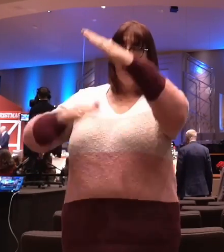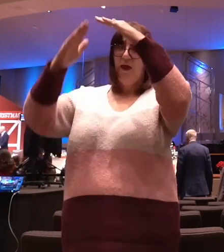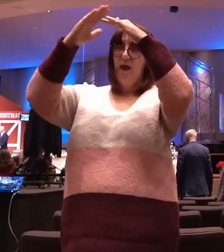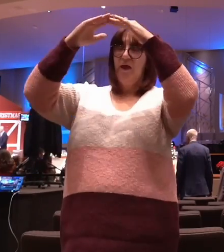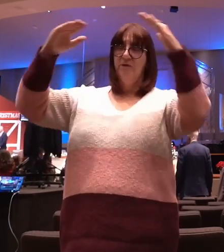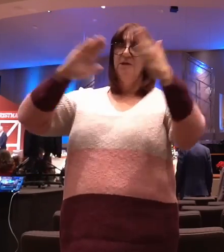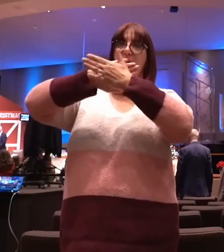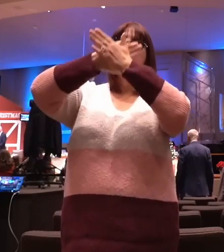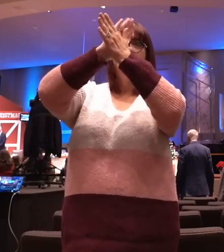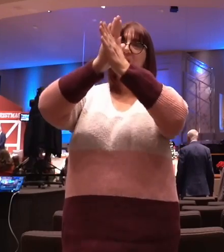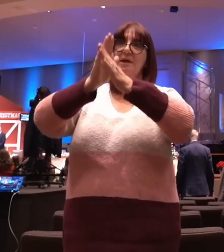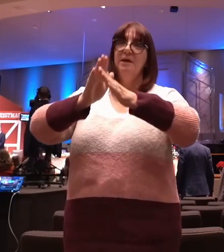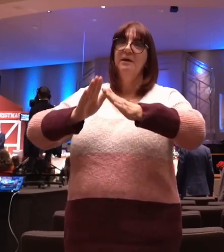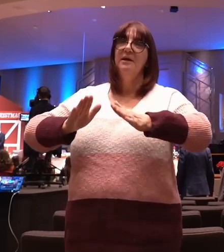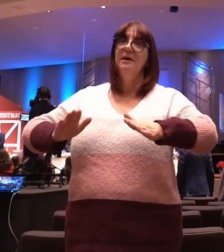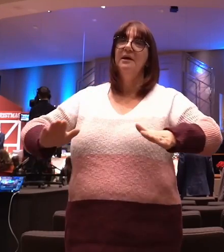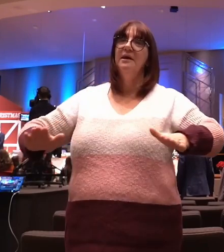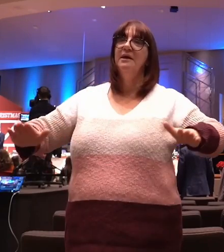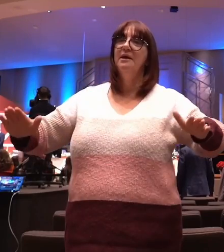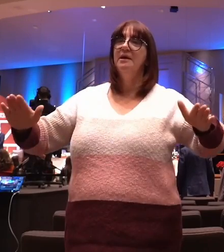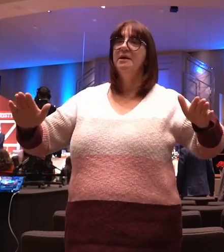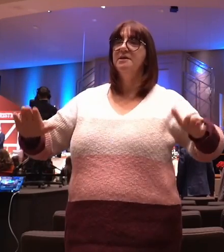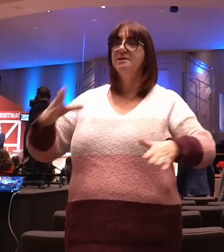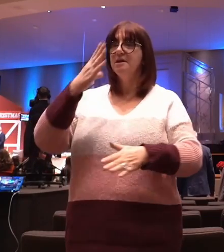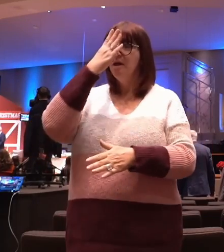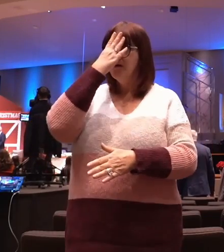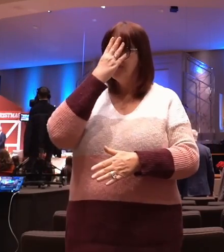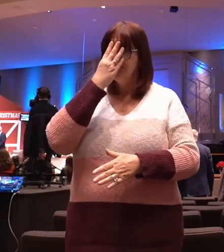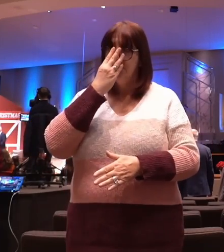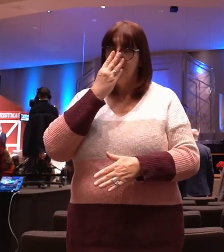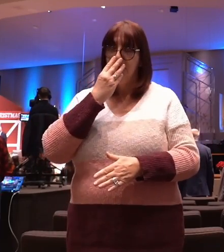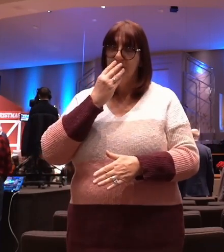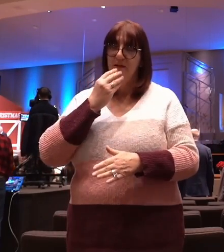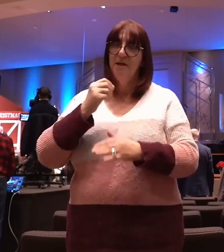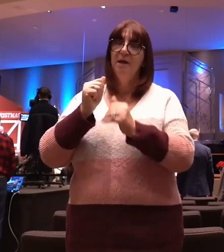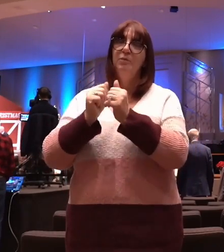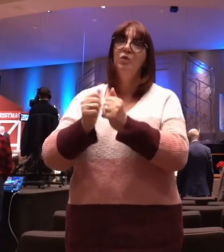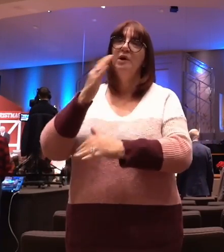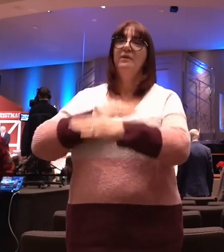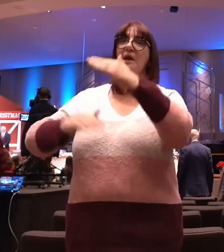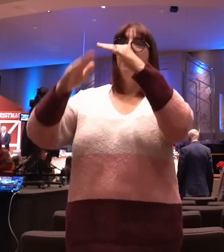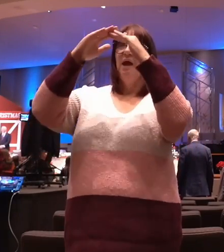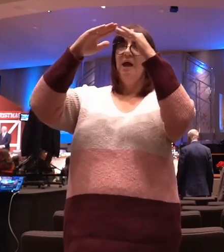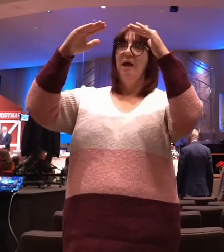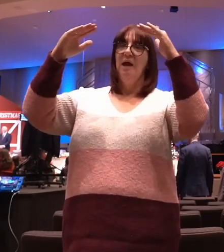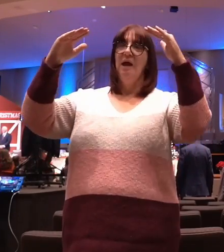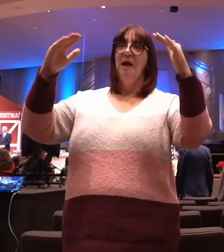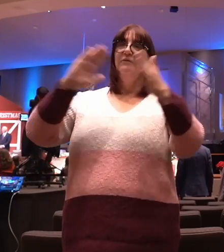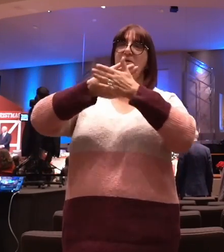peace, sleep in heavenly